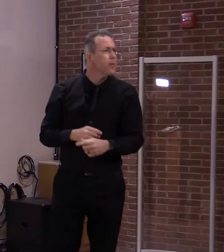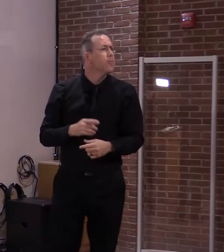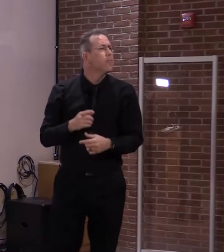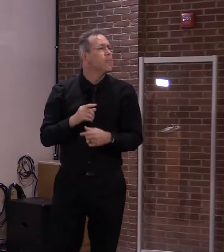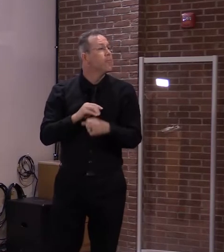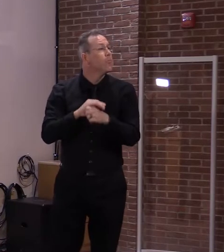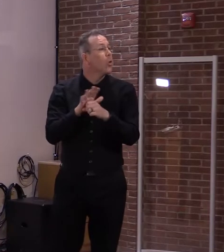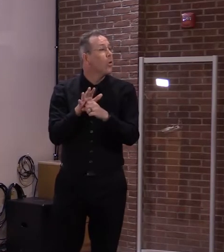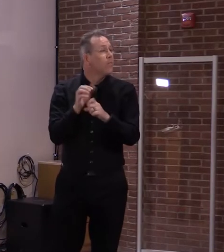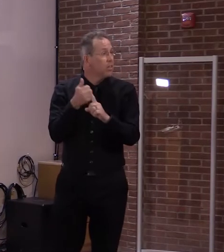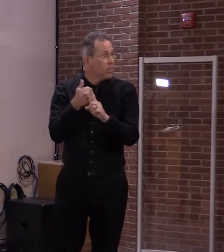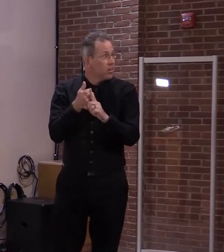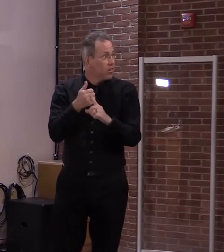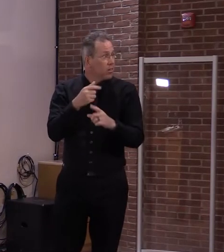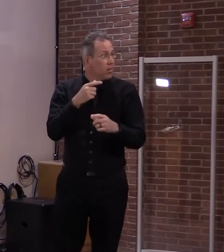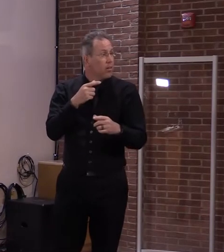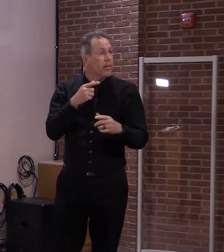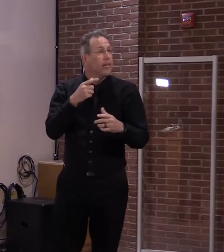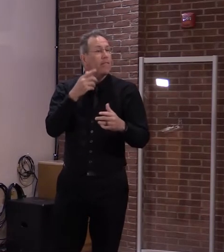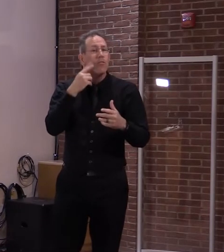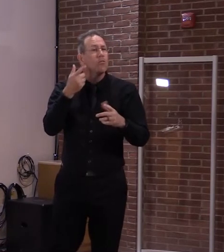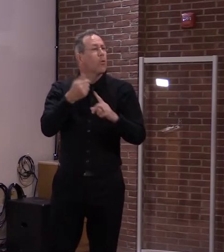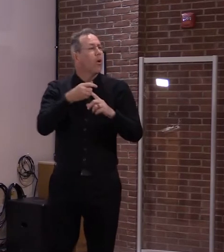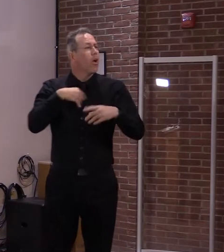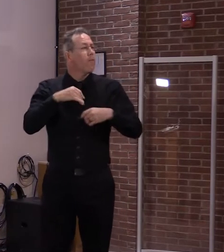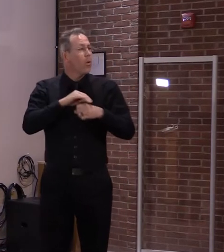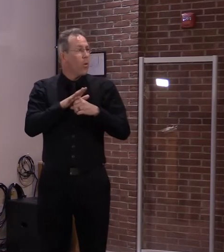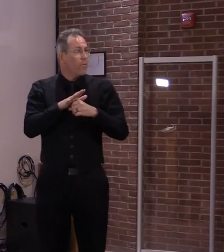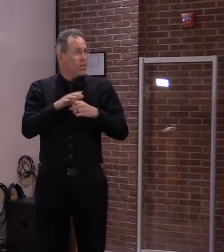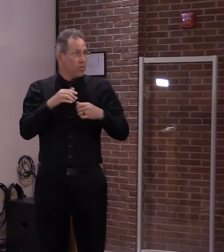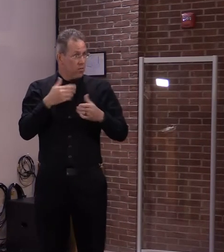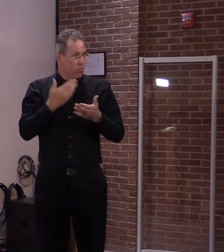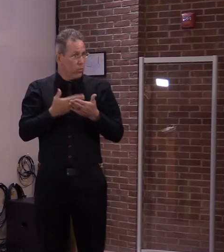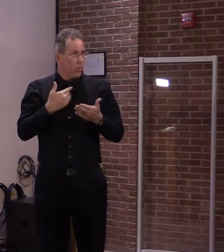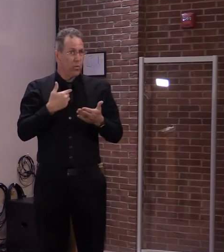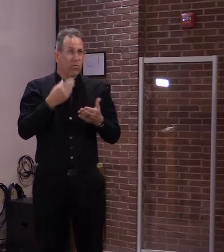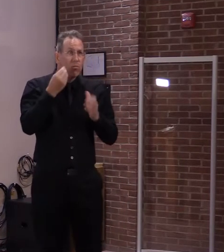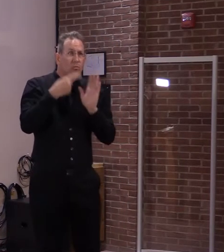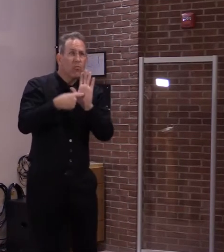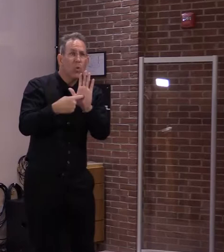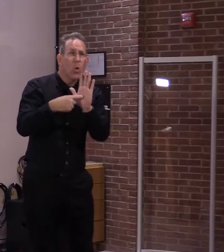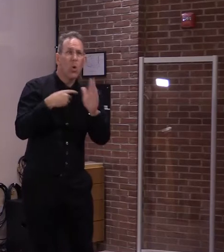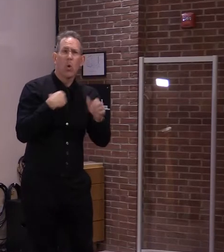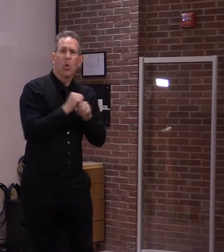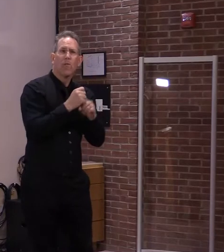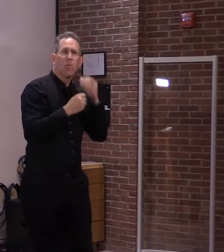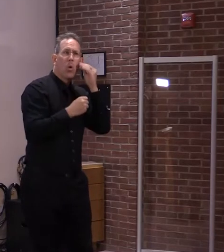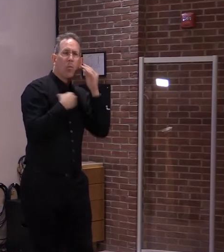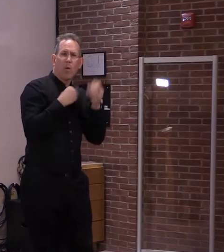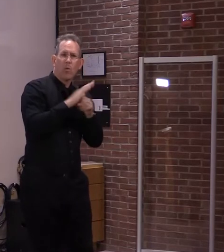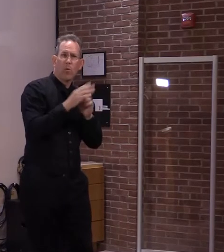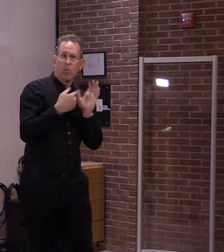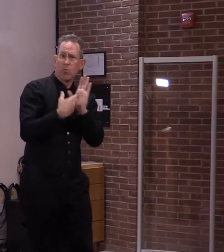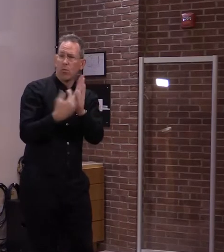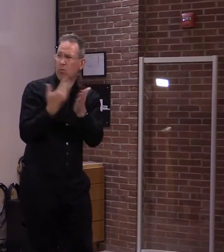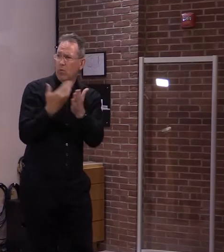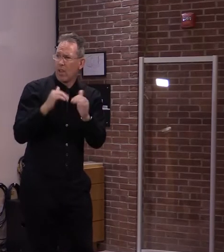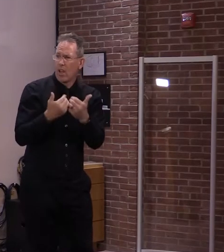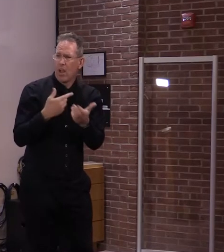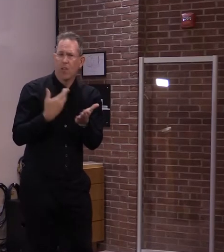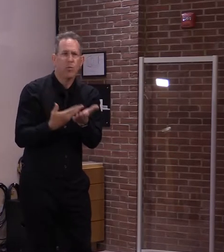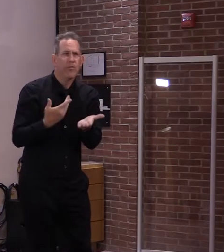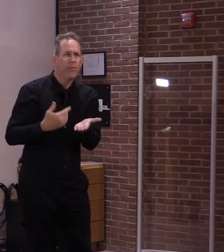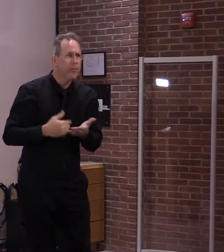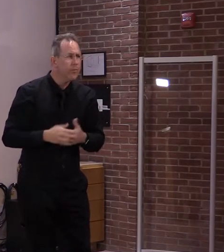have a media availability tomorrow afternoon so we can answer more immediate questions or detailed